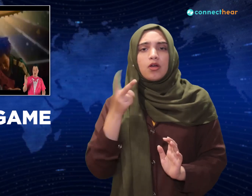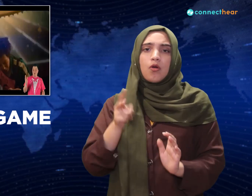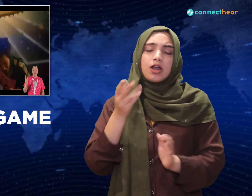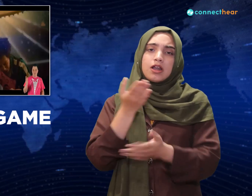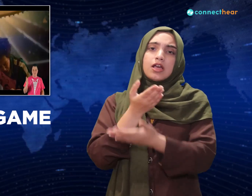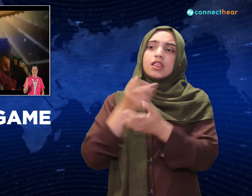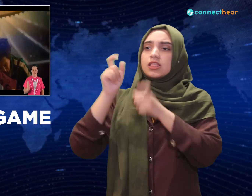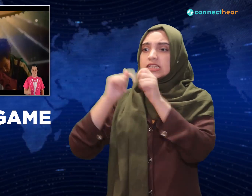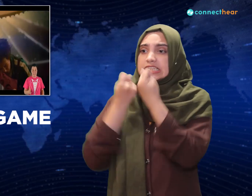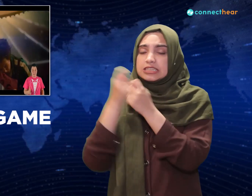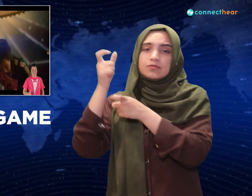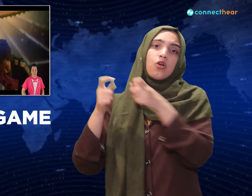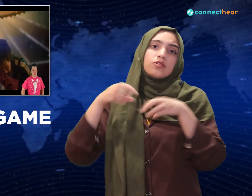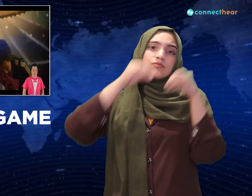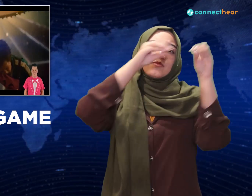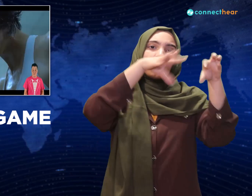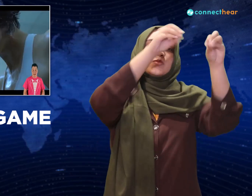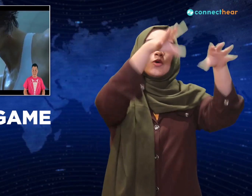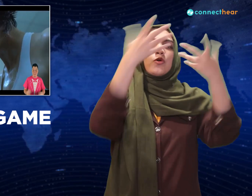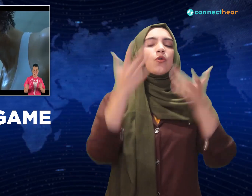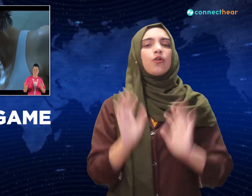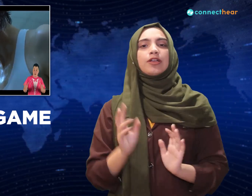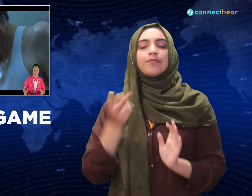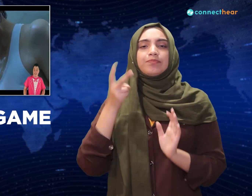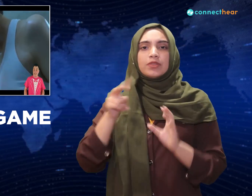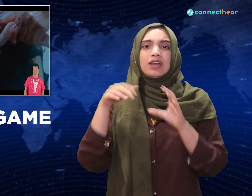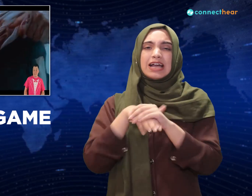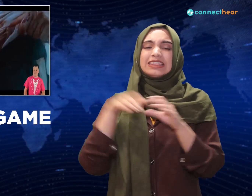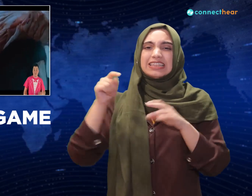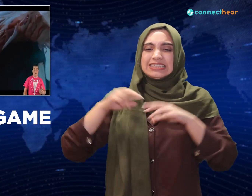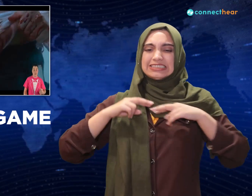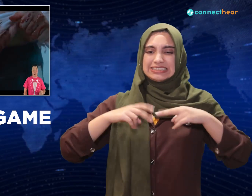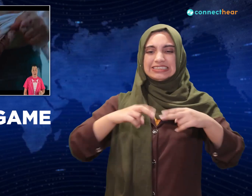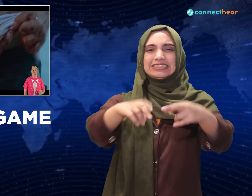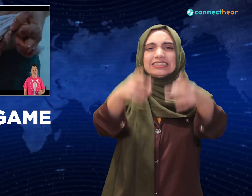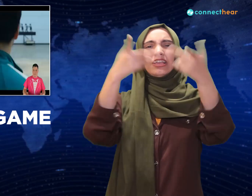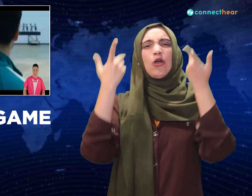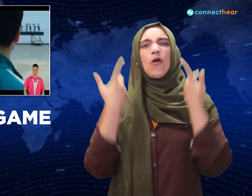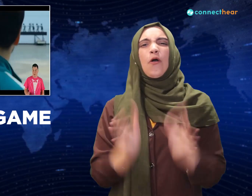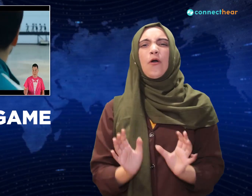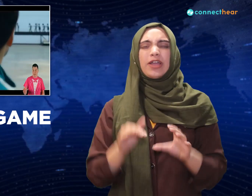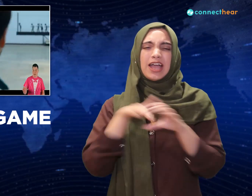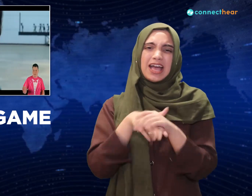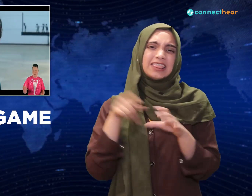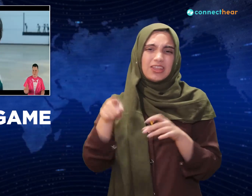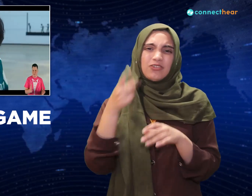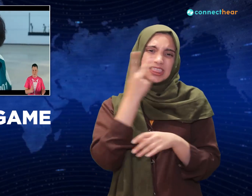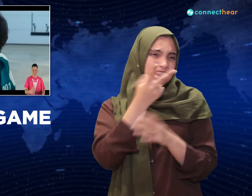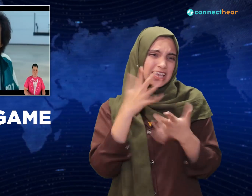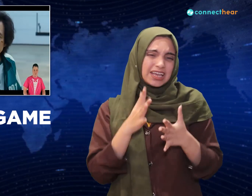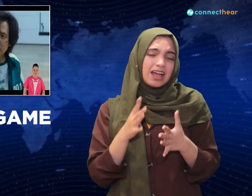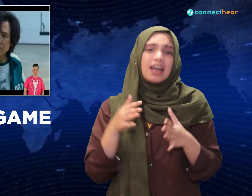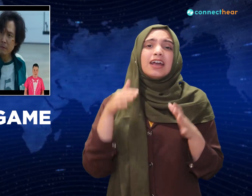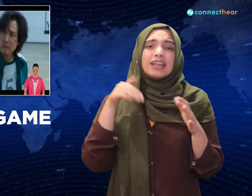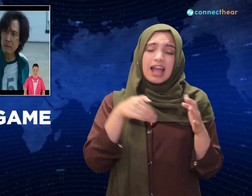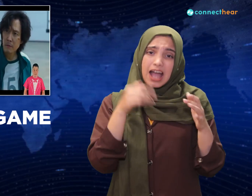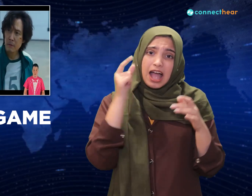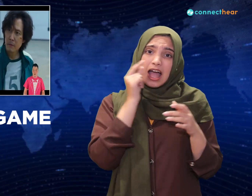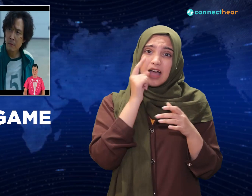no concern for their safety. In fact, Sebok gets hit real bad. But now Gyeon confronts his old friend like, yo